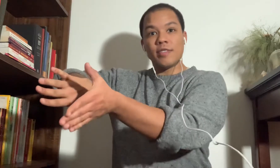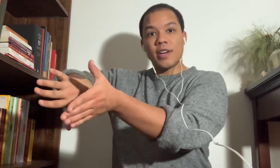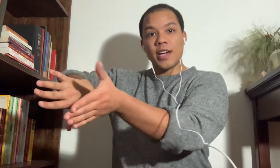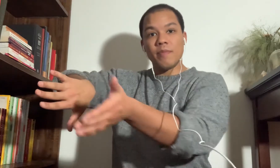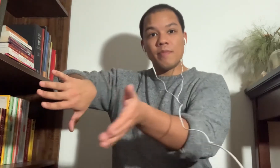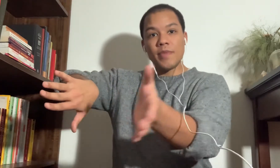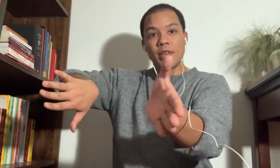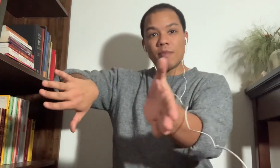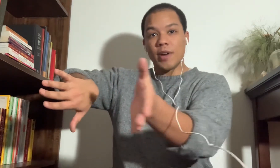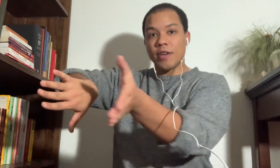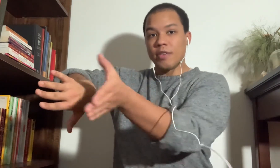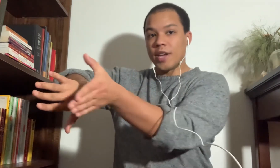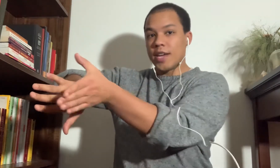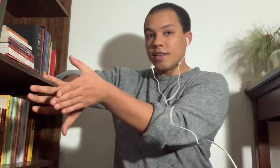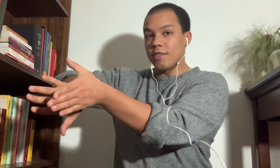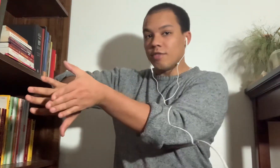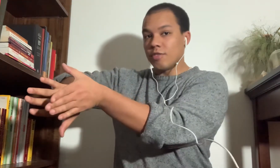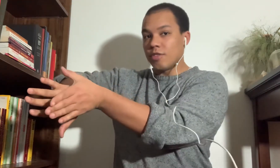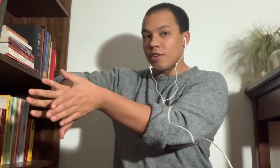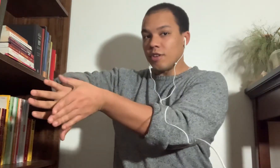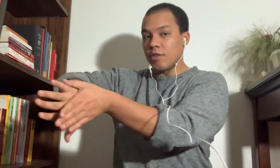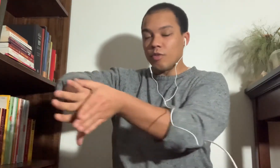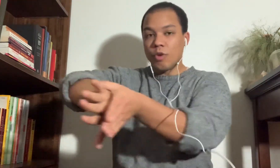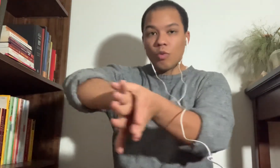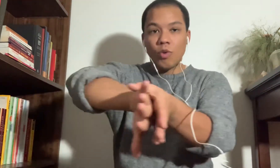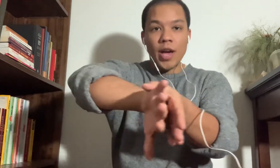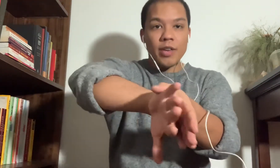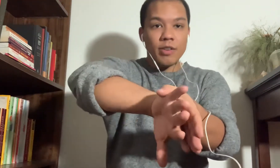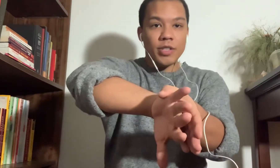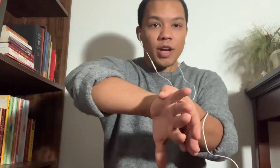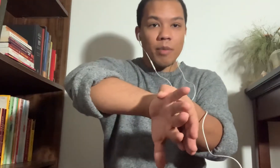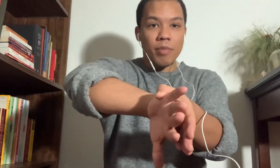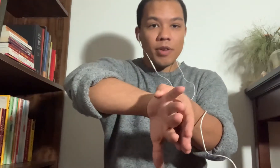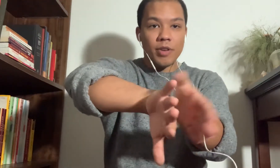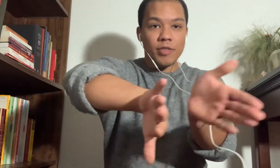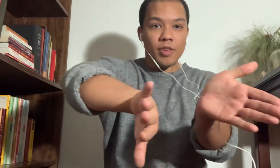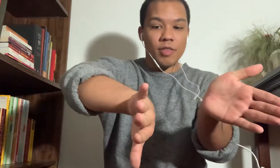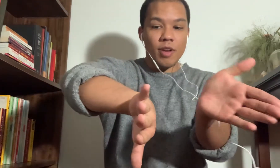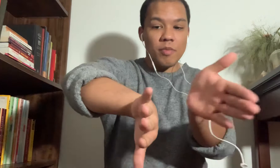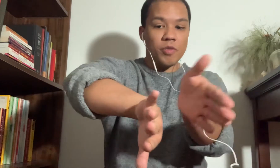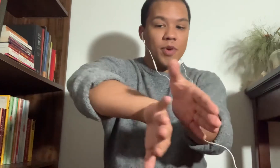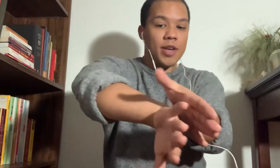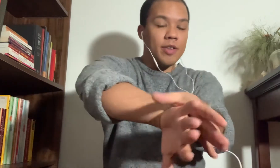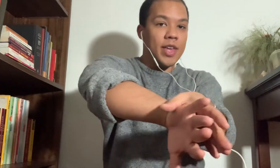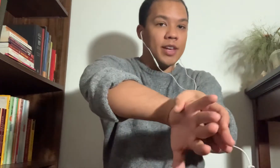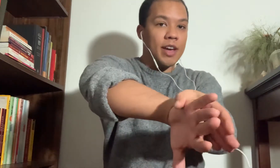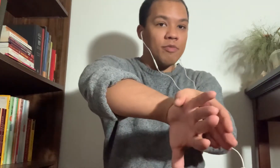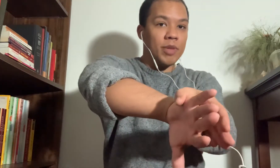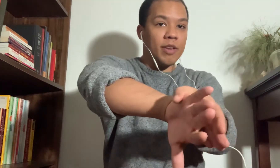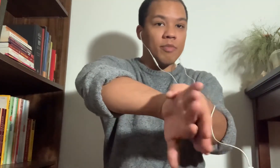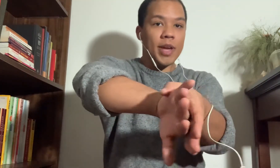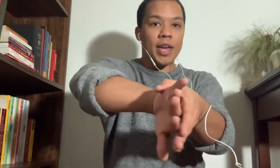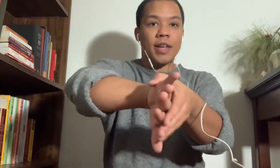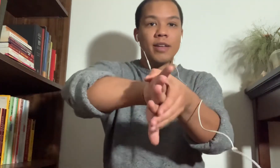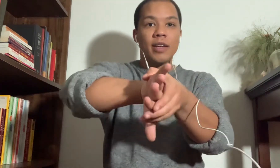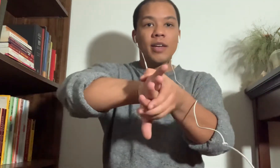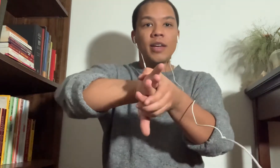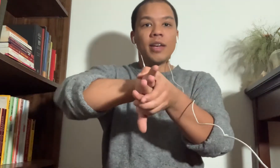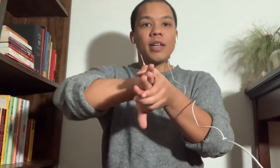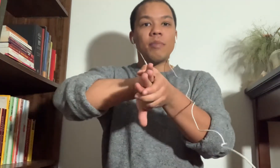time, my other hand is just going to go right on top. See, the thumb is right on that knife blade of my hand. And I'm going